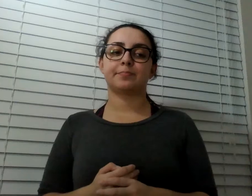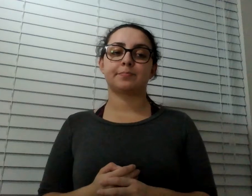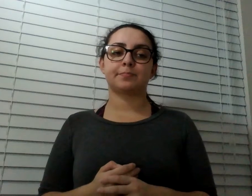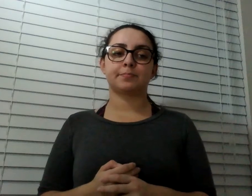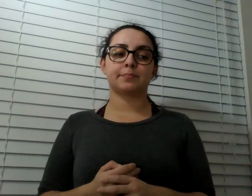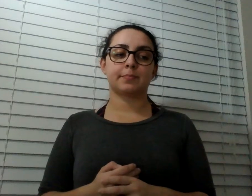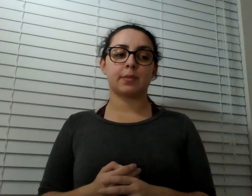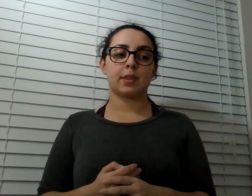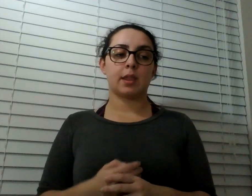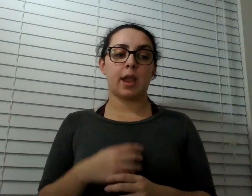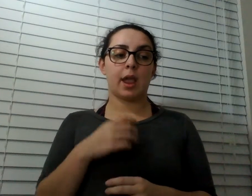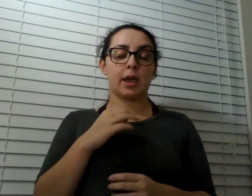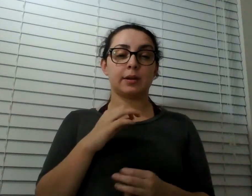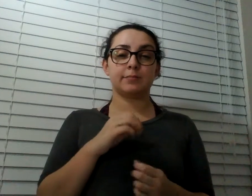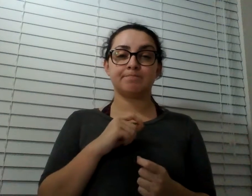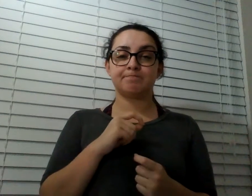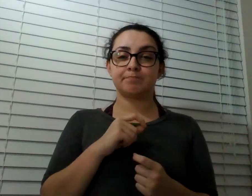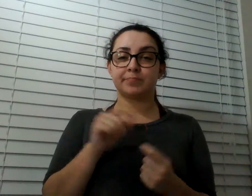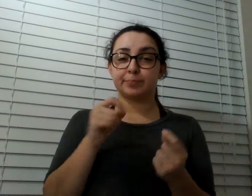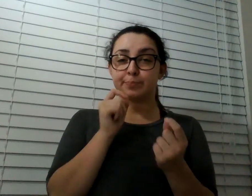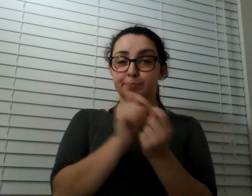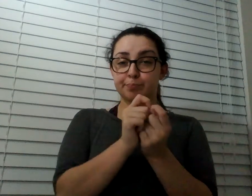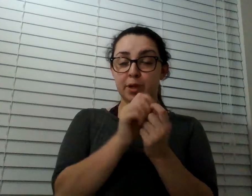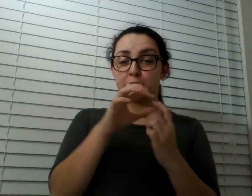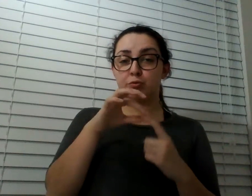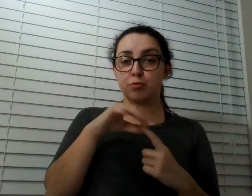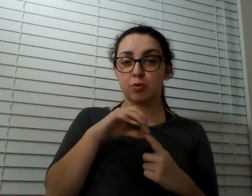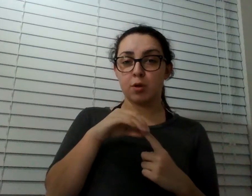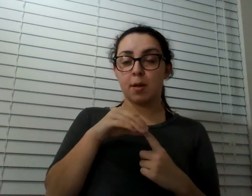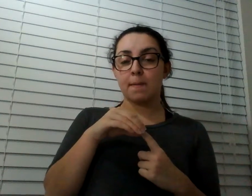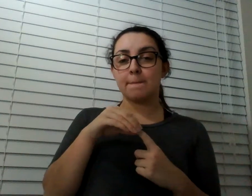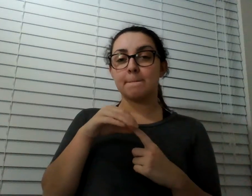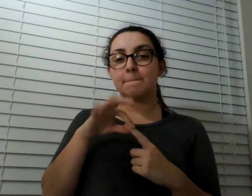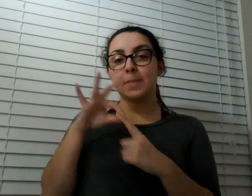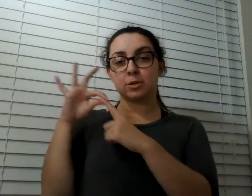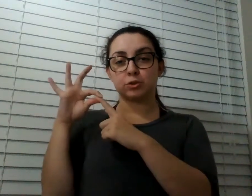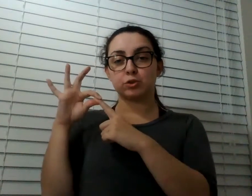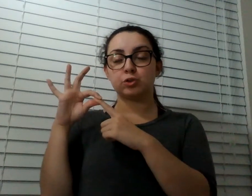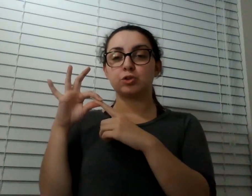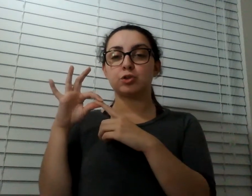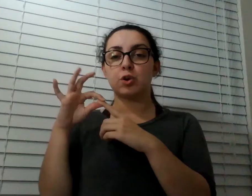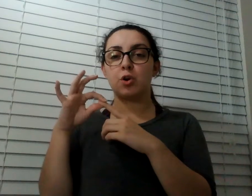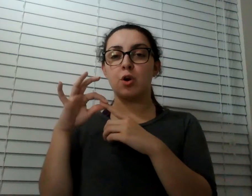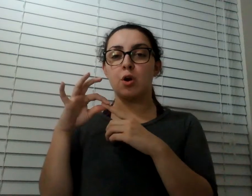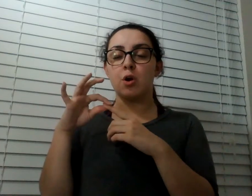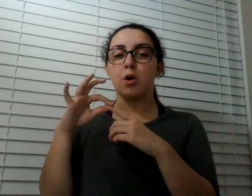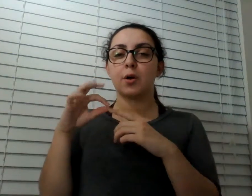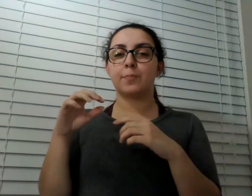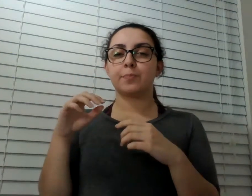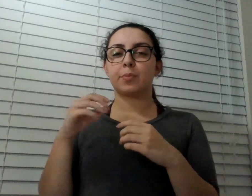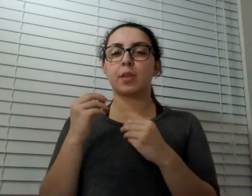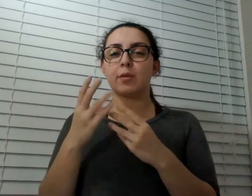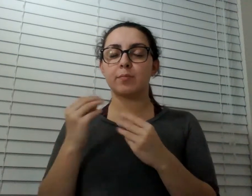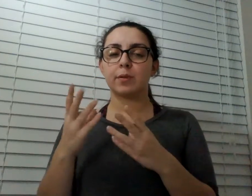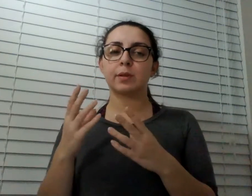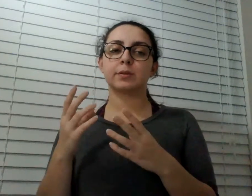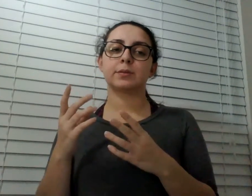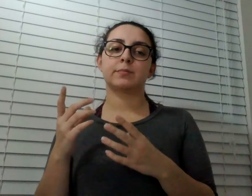shout-out to Henry Wright from Minute Physics and Minute Earth. He has been spending time with us, got totally fascinated by Craig's story, and